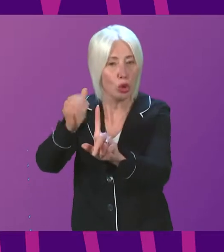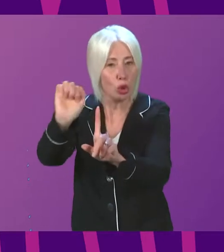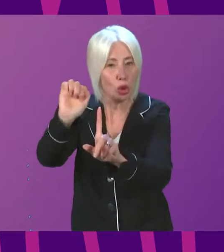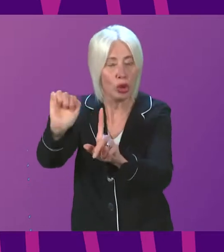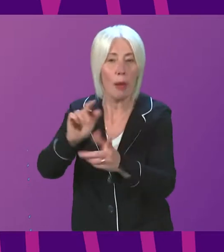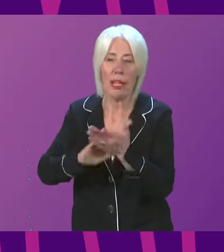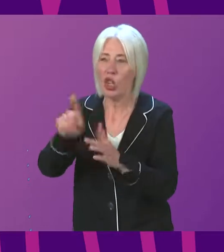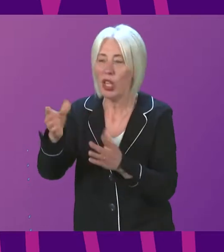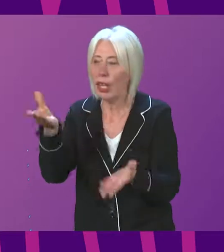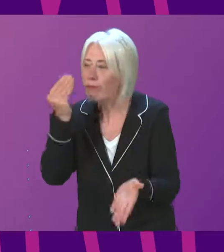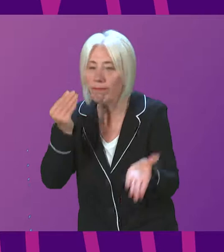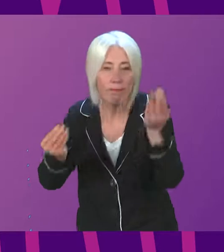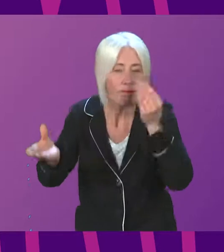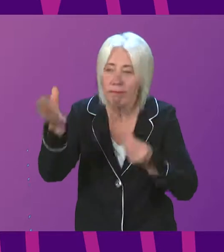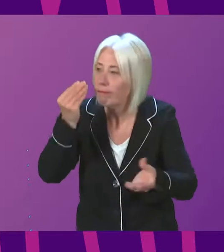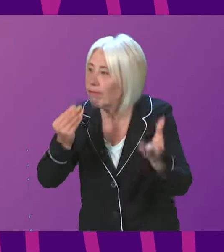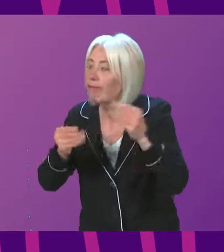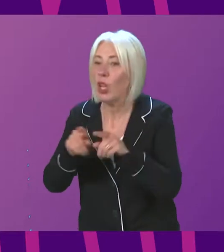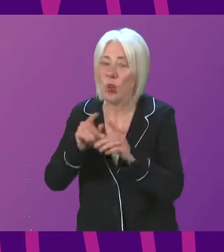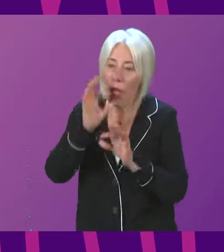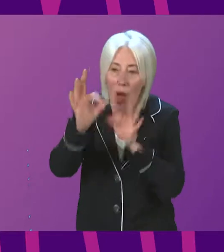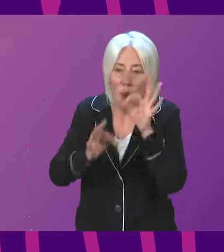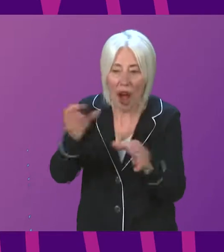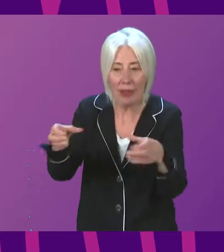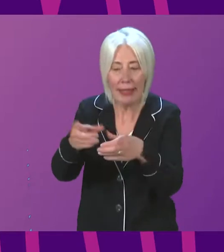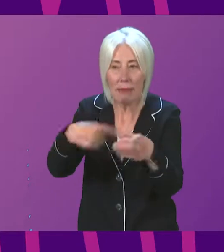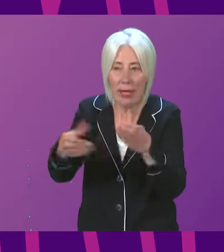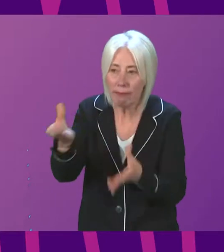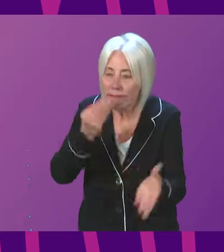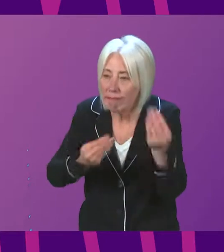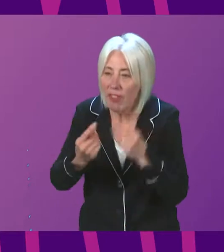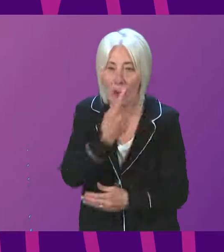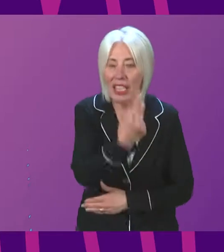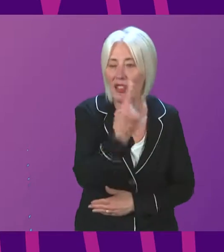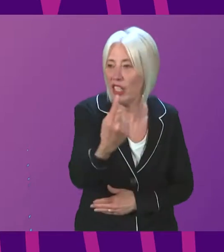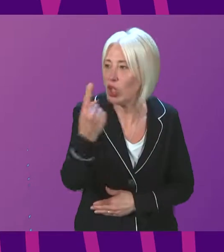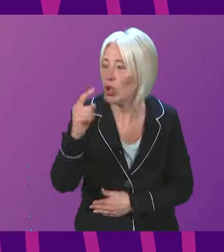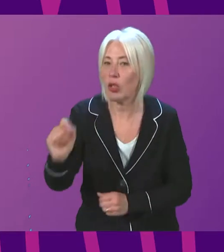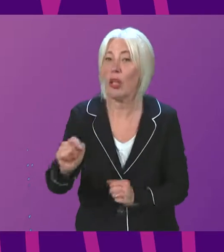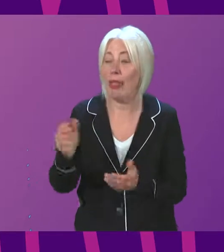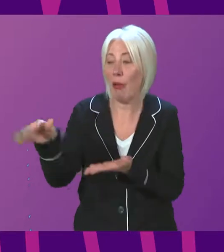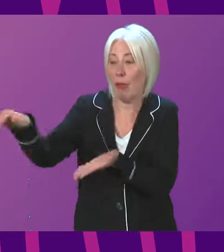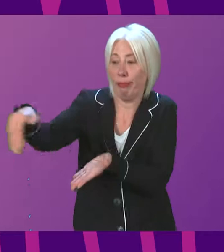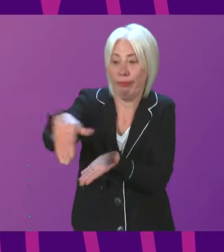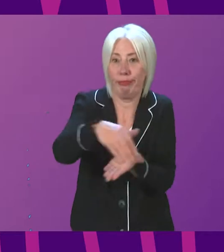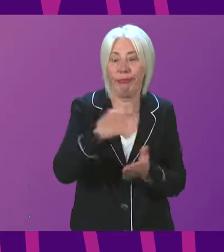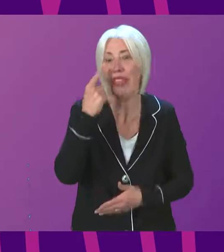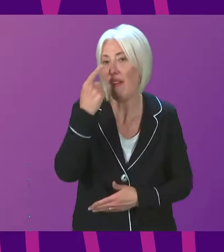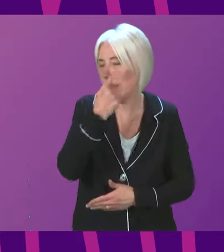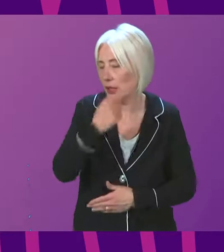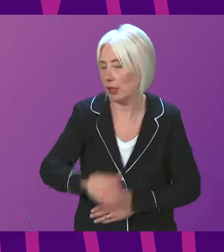can hear, and the inquiry can hear, the experiences of individuals as part of the evidence-gathering process.